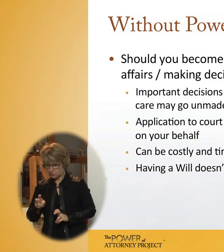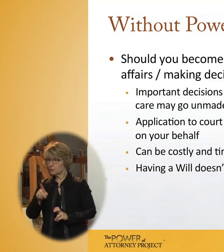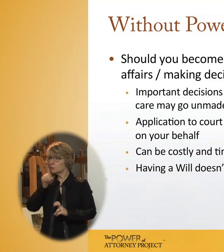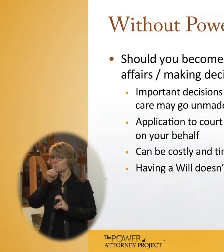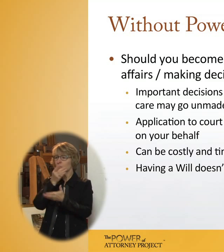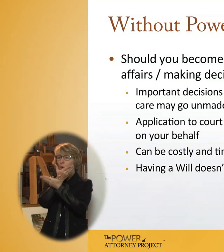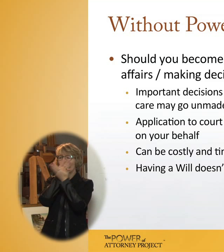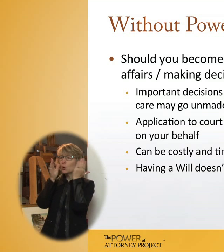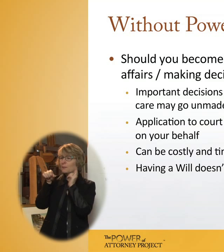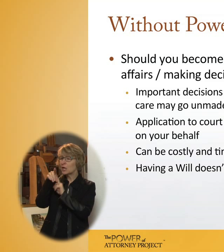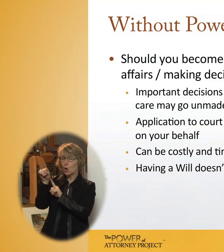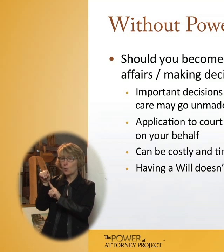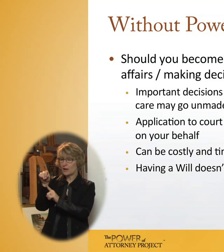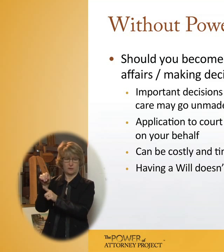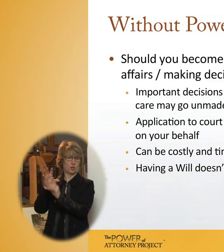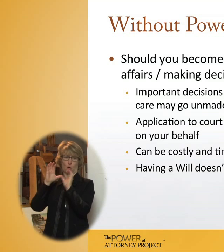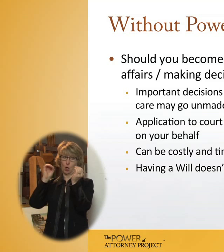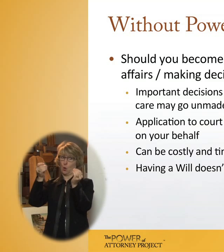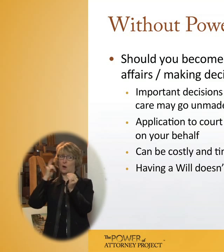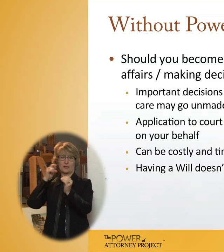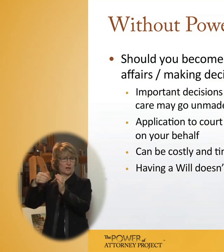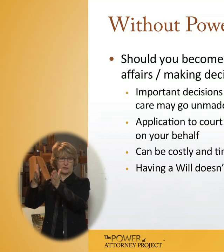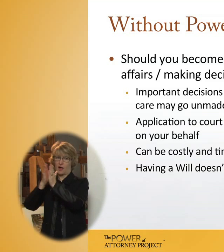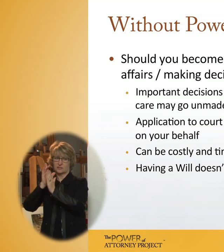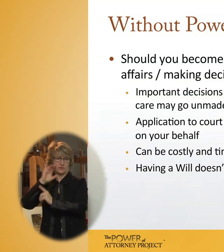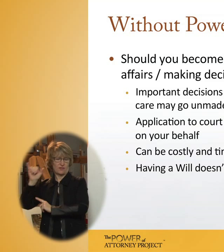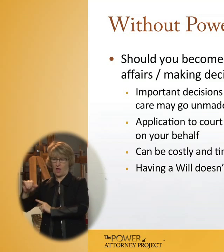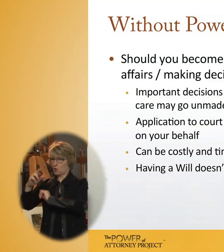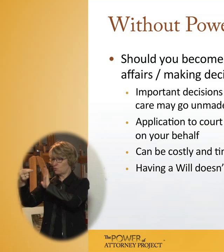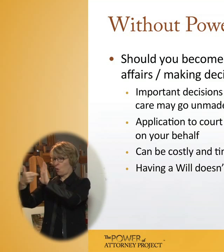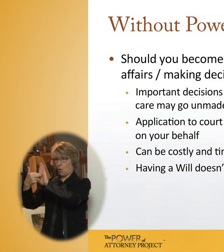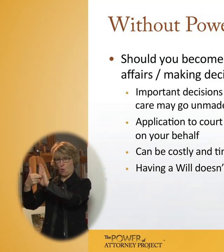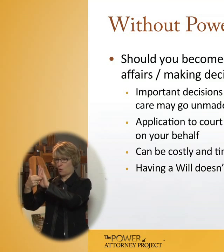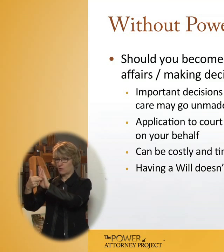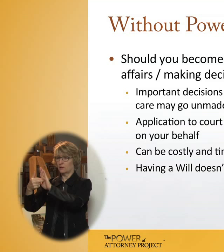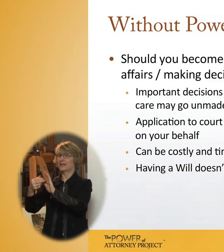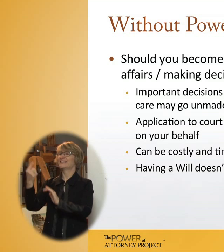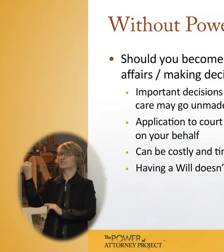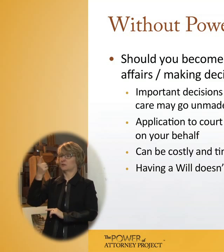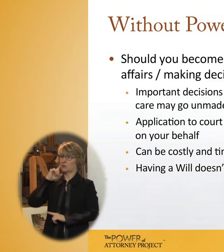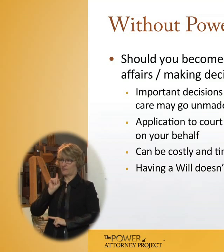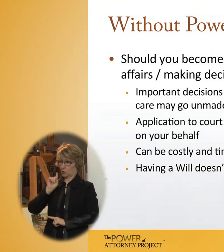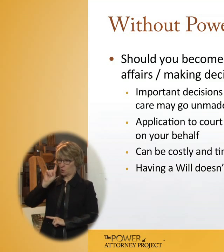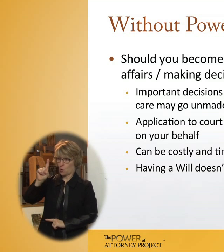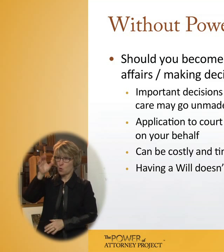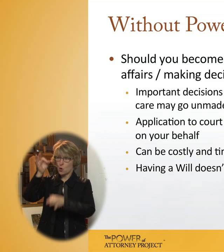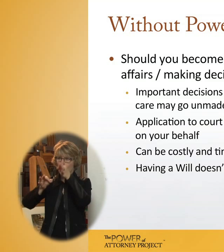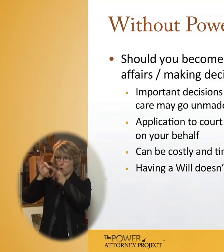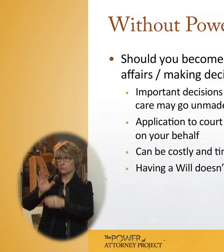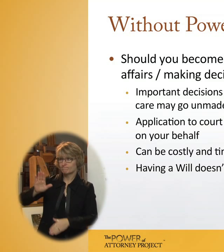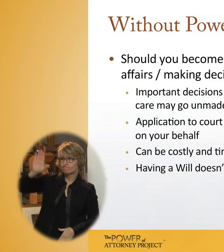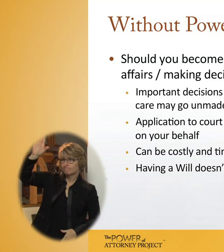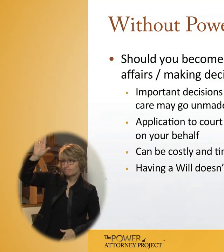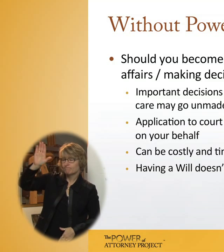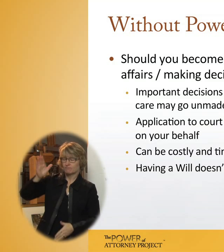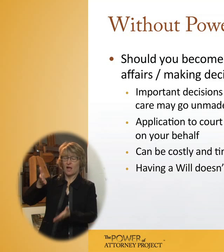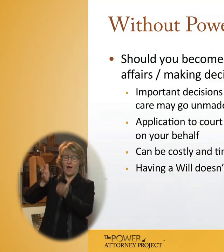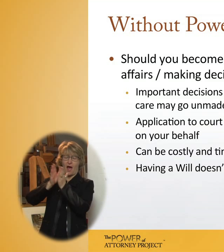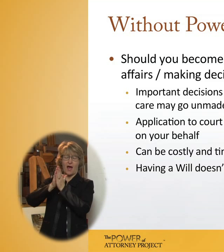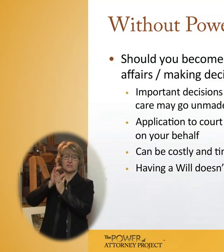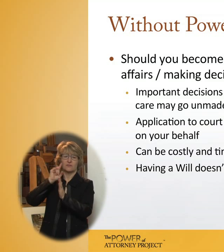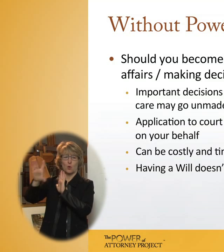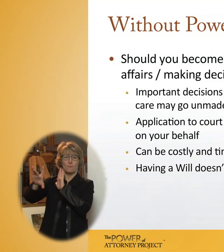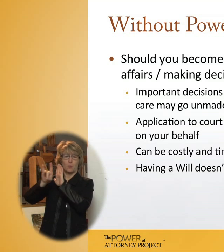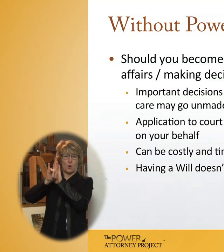no one has the ability to act on your behalf. If someone would need to go to court to be appointed as your guardian of property